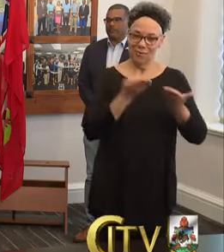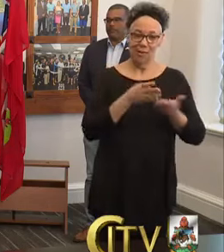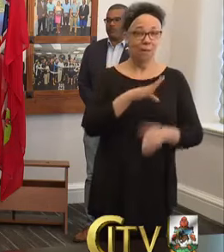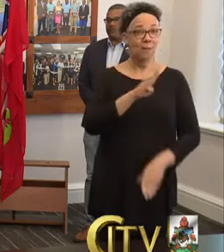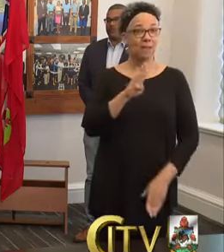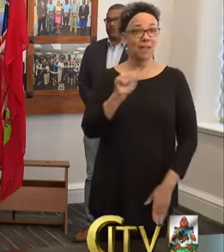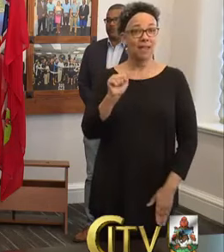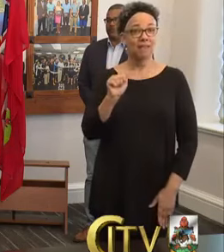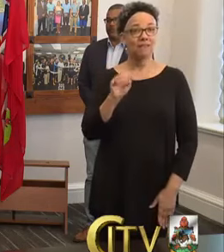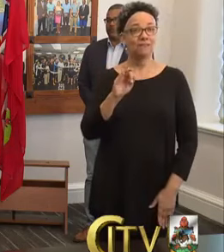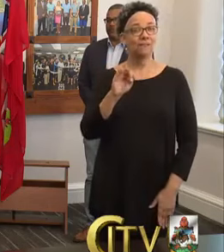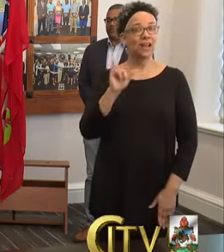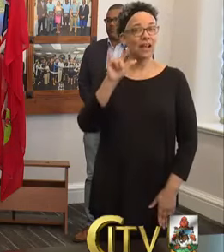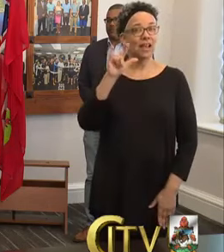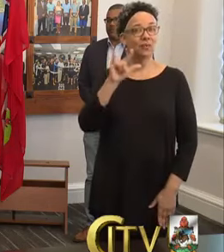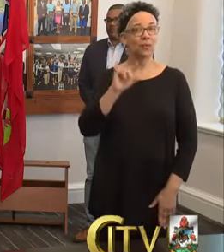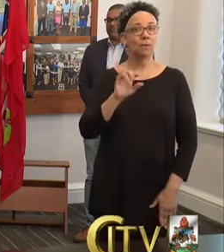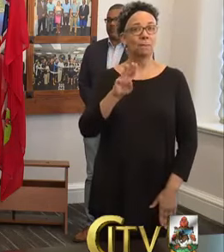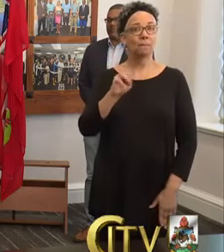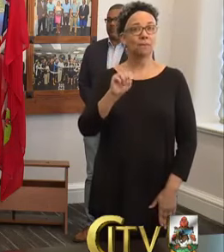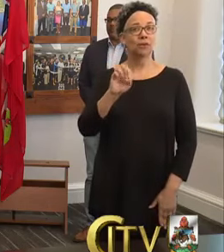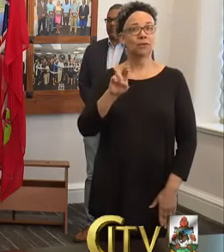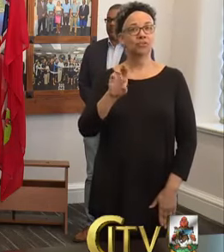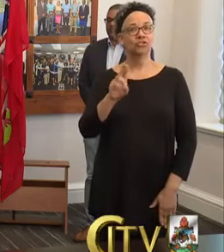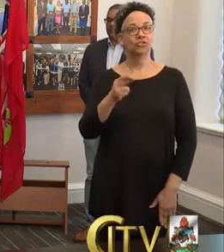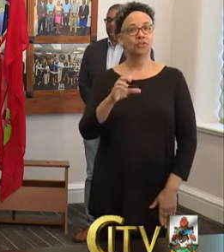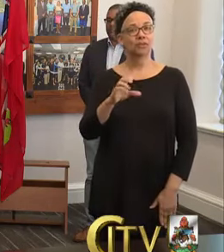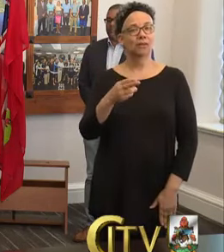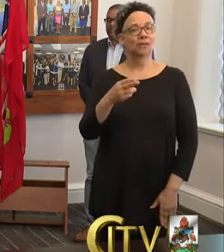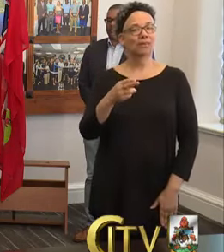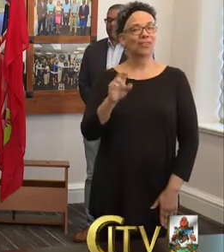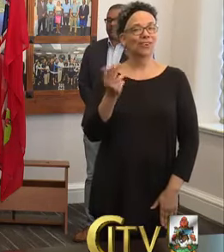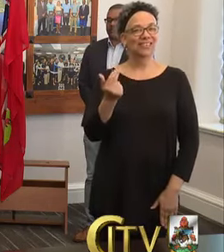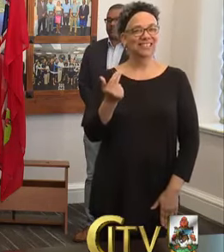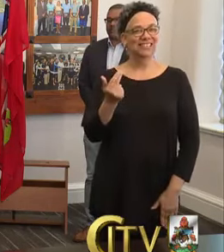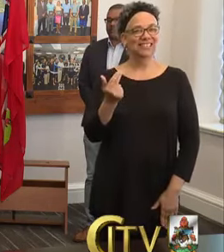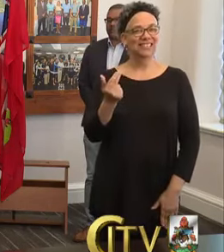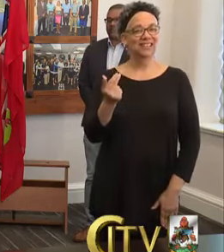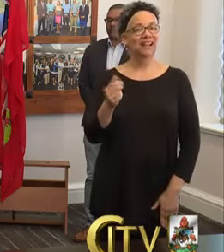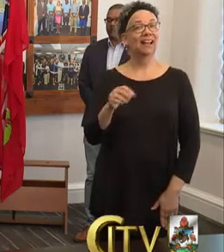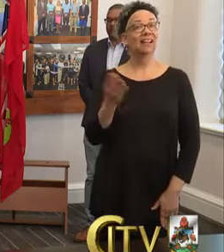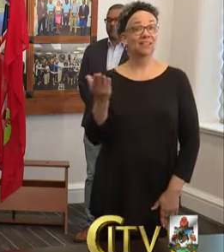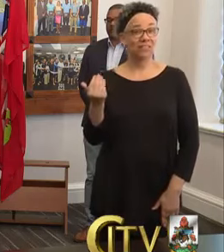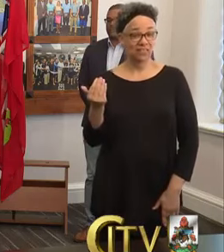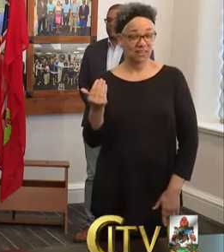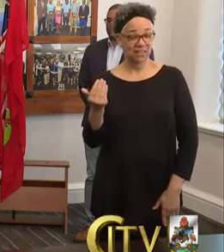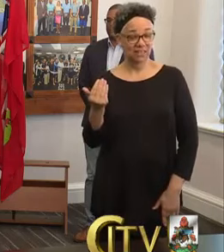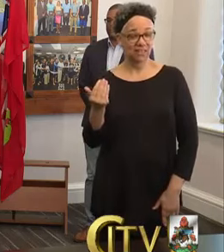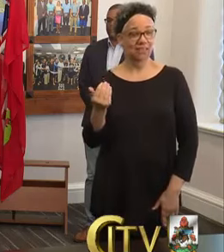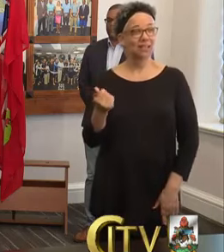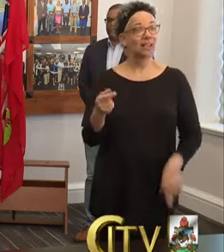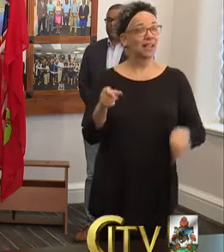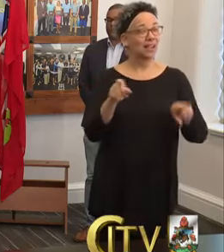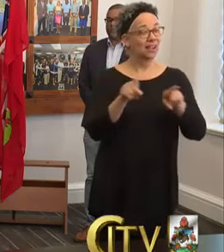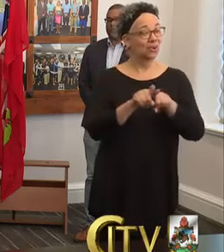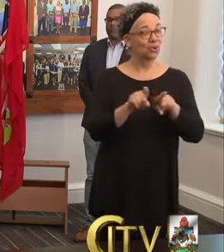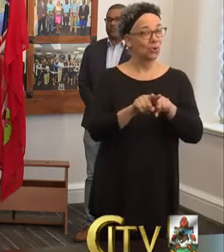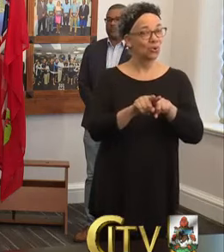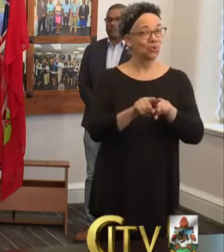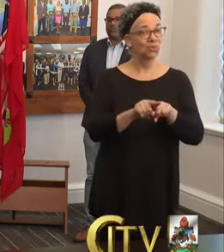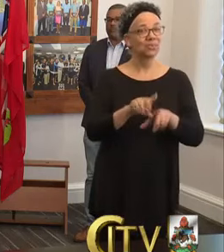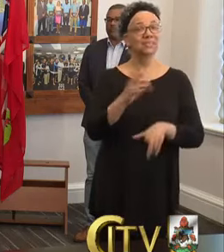Airways flight on the 13th of March, the British Airways flight on the 15th of March, and the British Airways flight on the